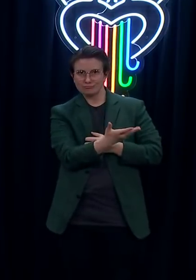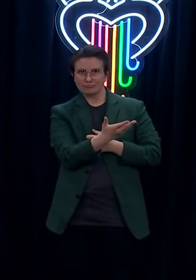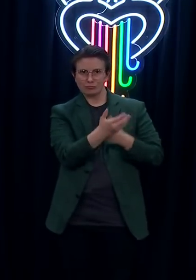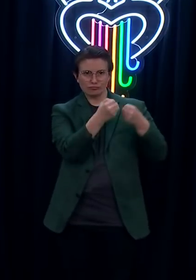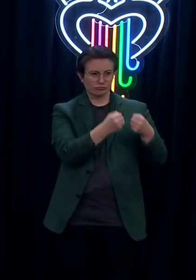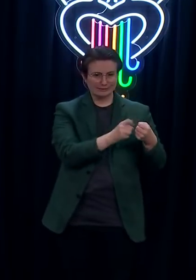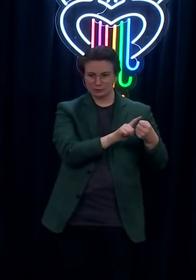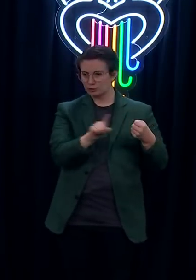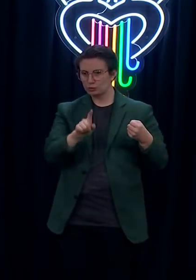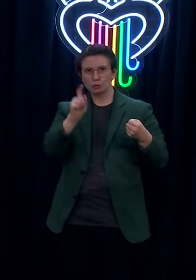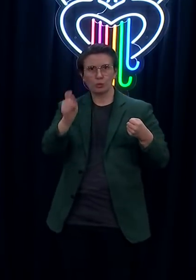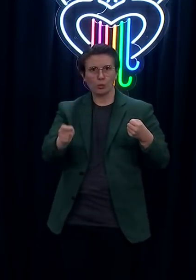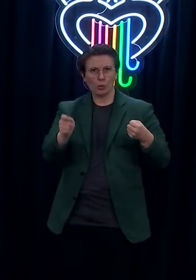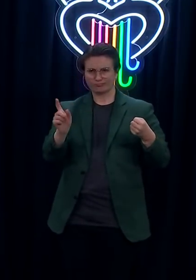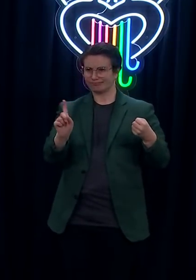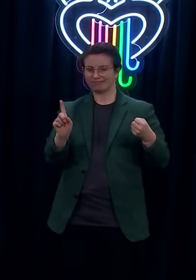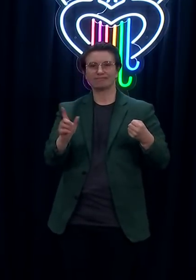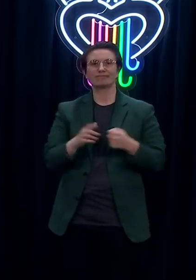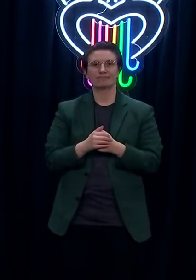his appearance.